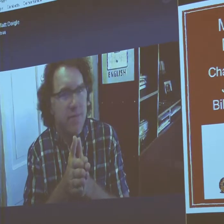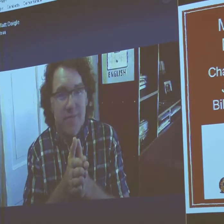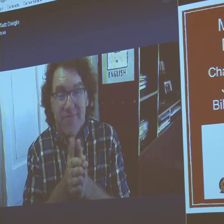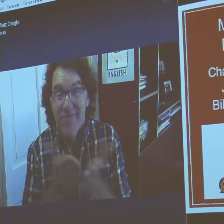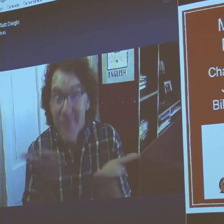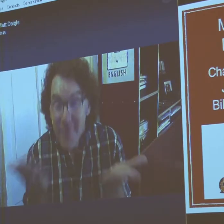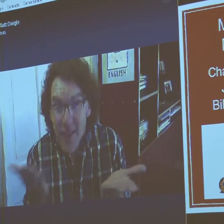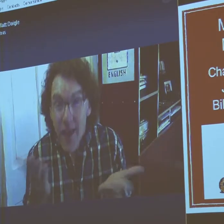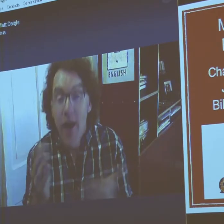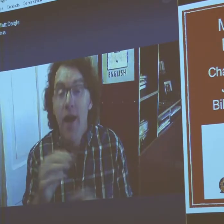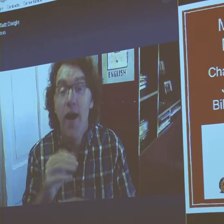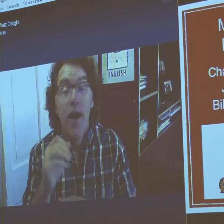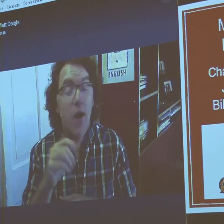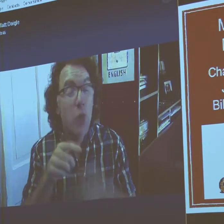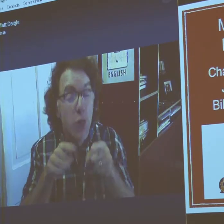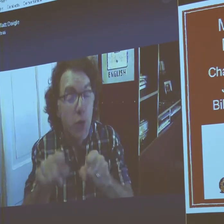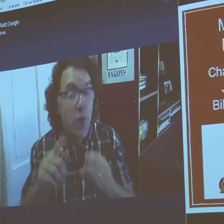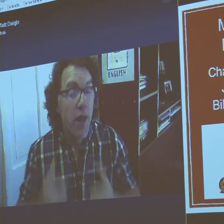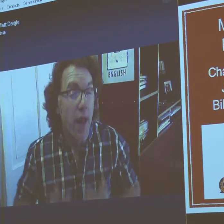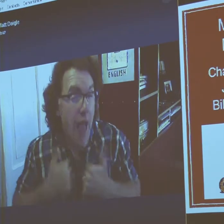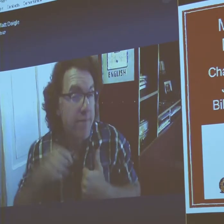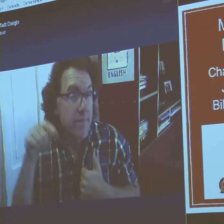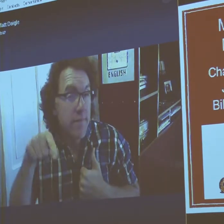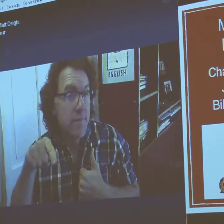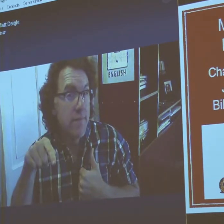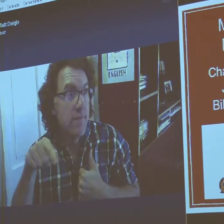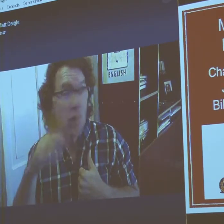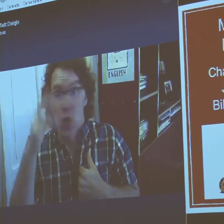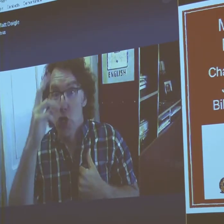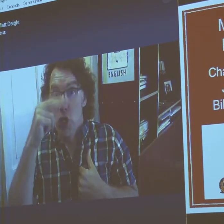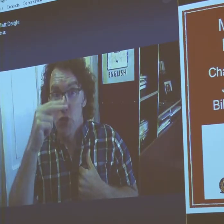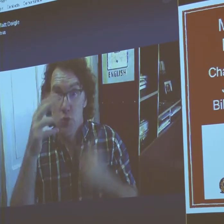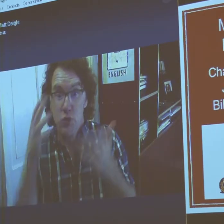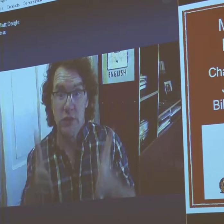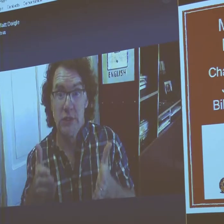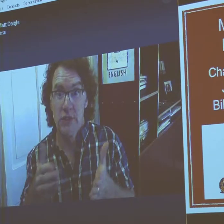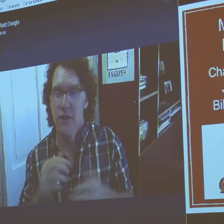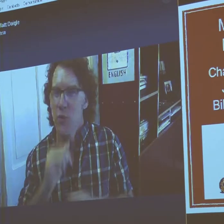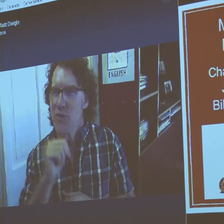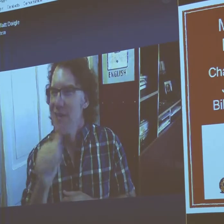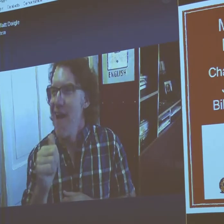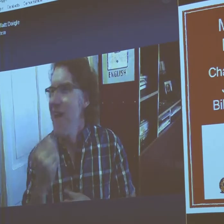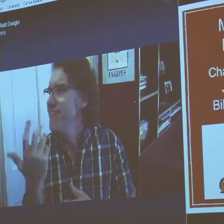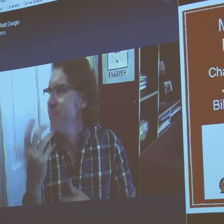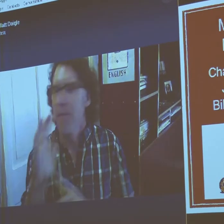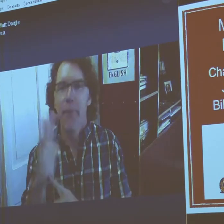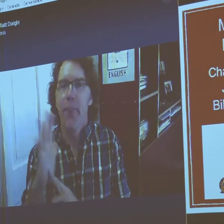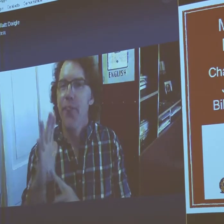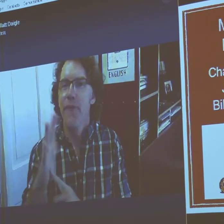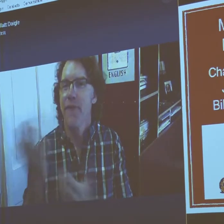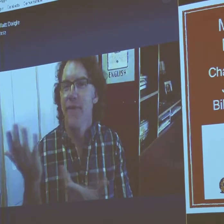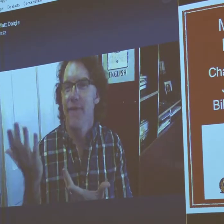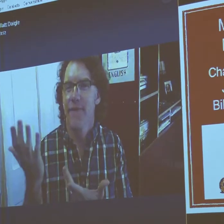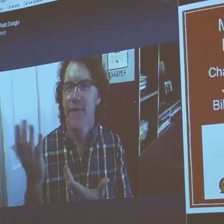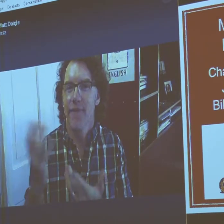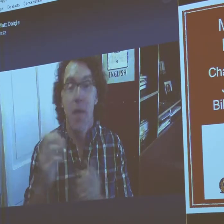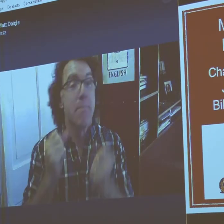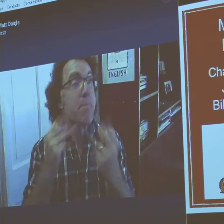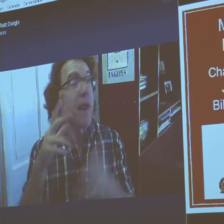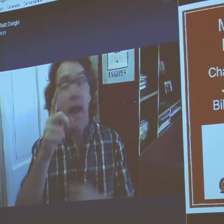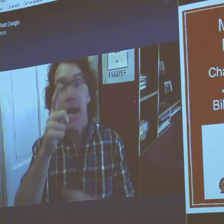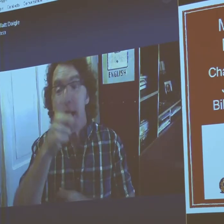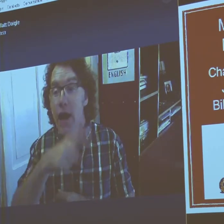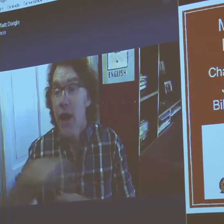really motivated to become a cartoonist myself. Now you have to understand. Cartoonists at that time.